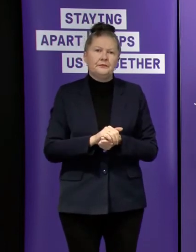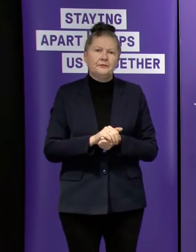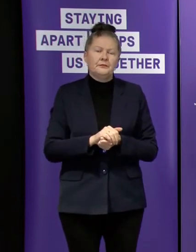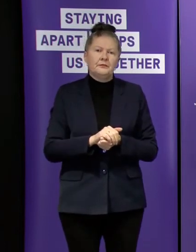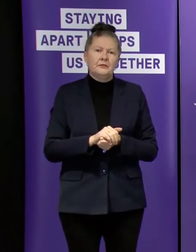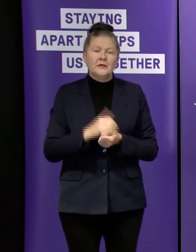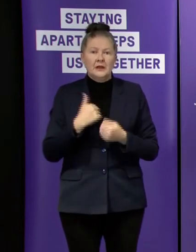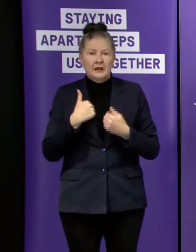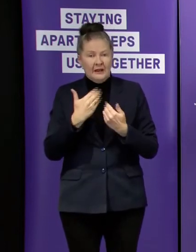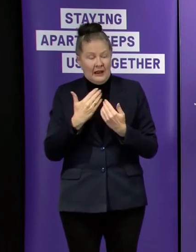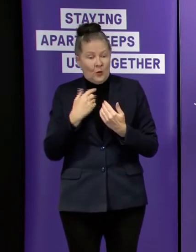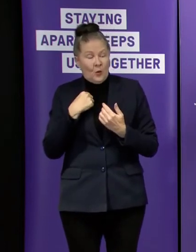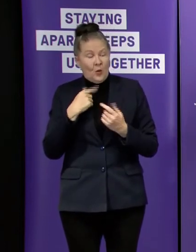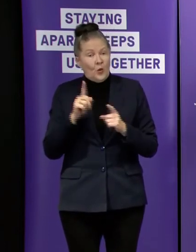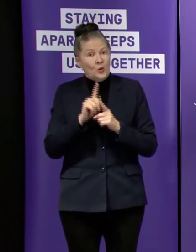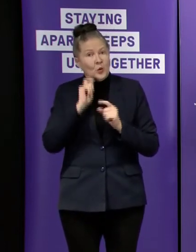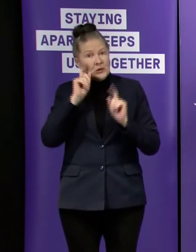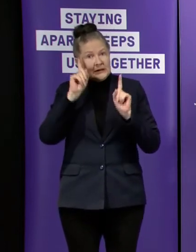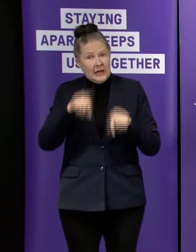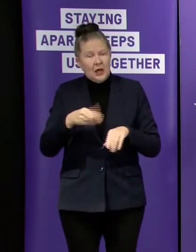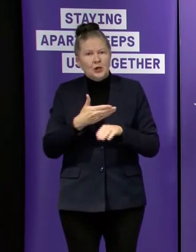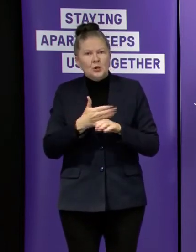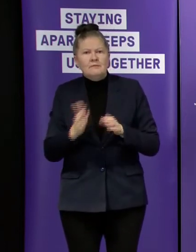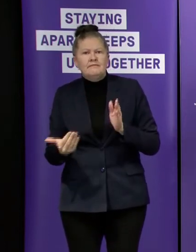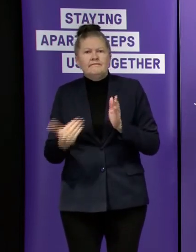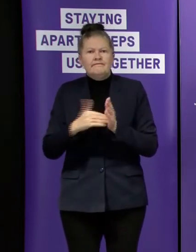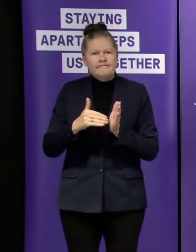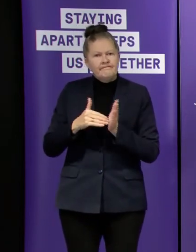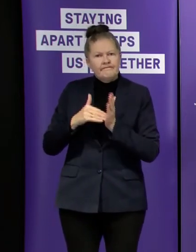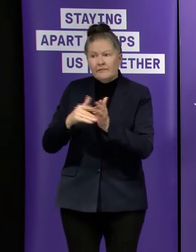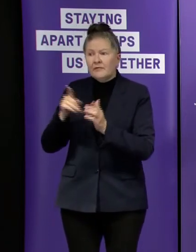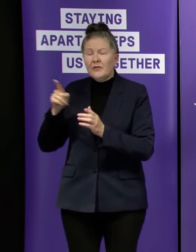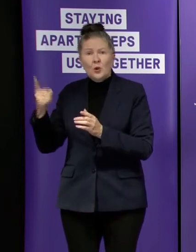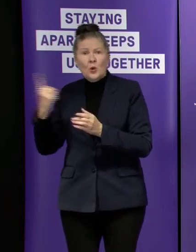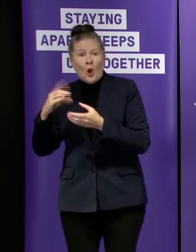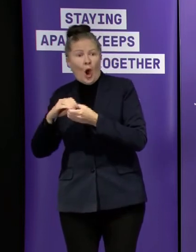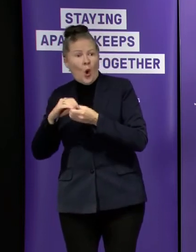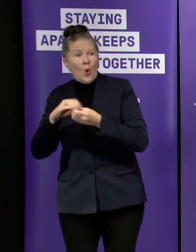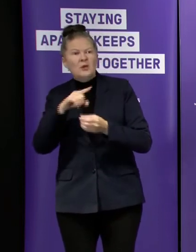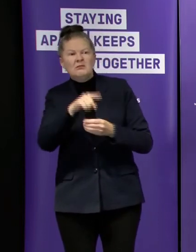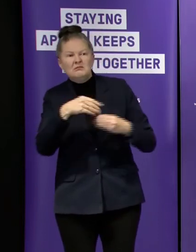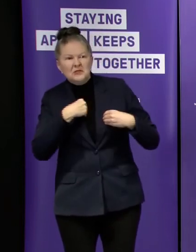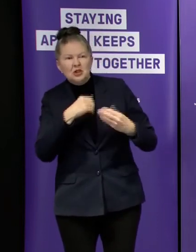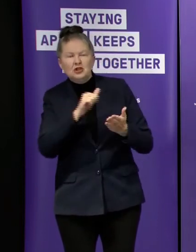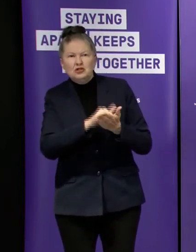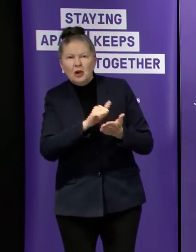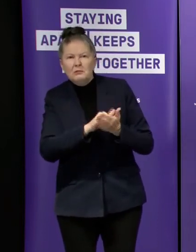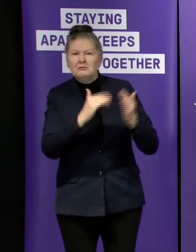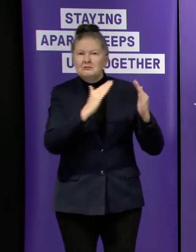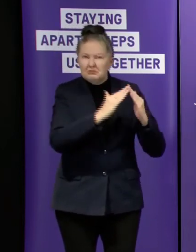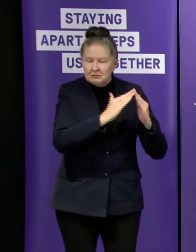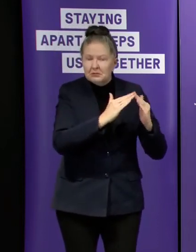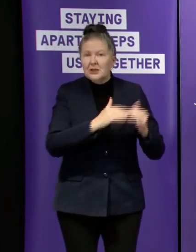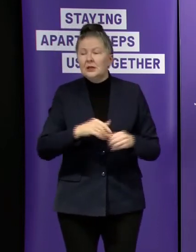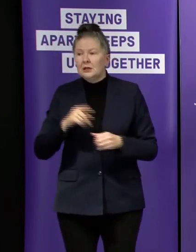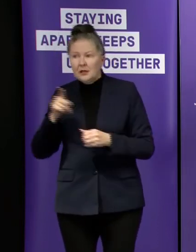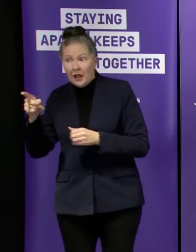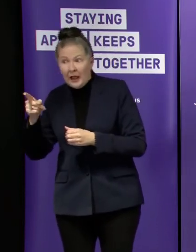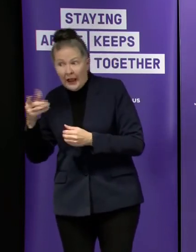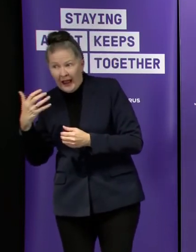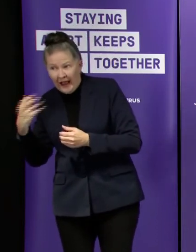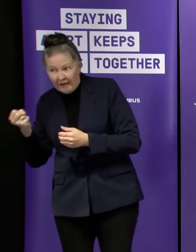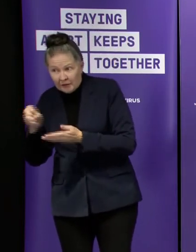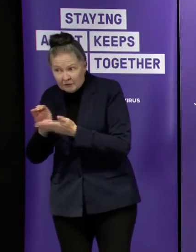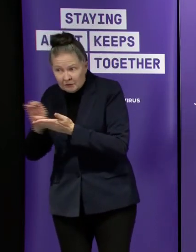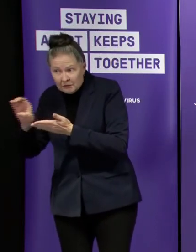additional measures with the commercial landlords required to provide rent relief in proportion with falls